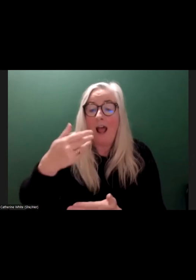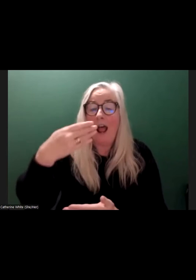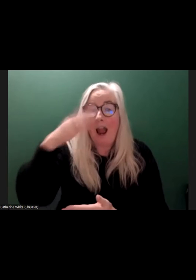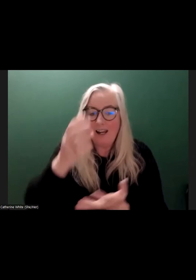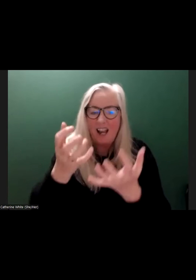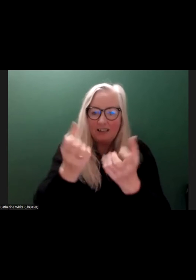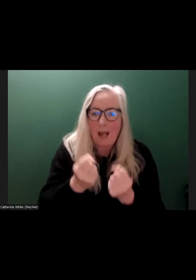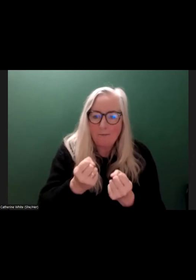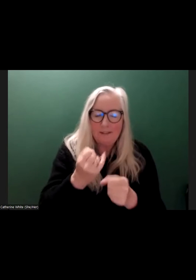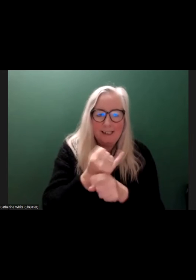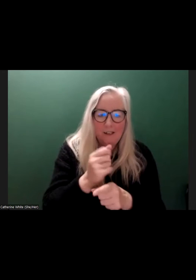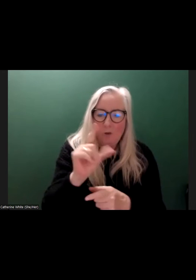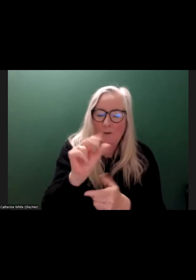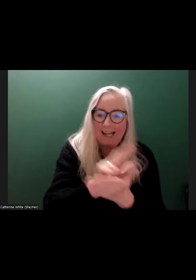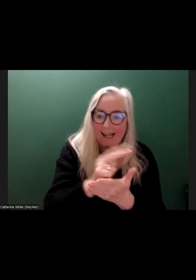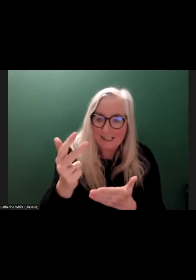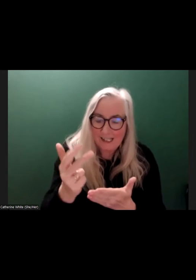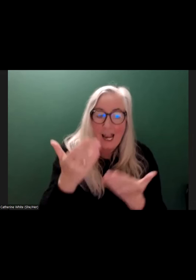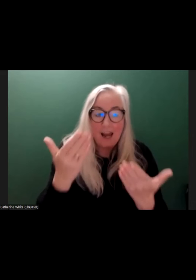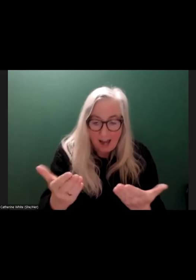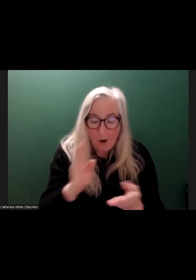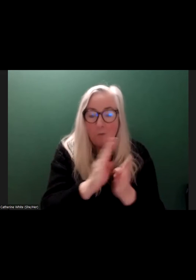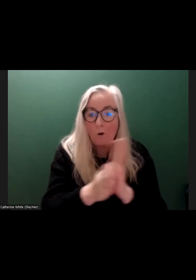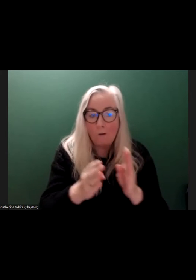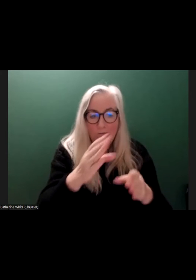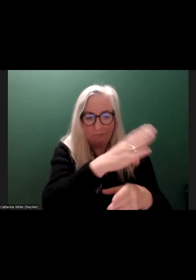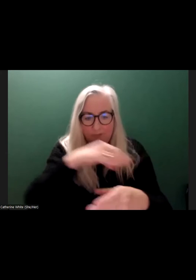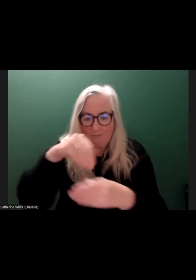2018, and now it's been woven into governmental policy.